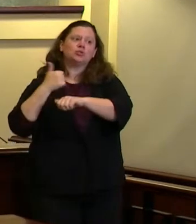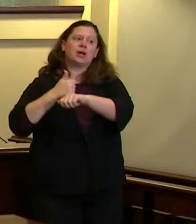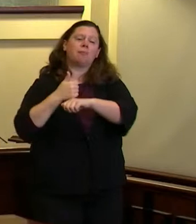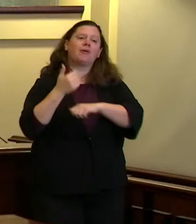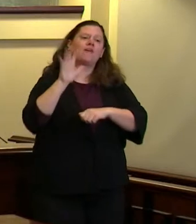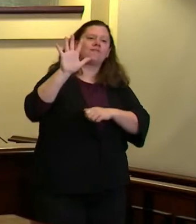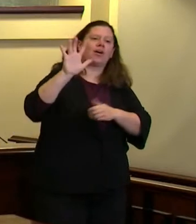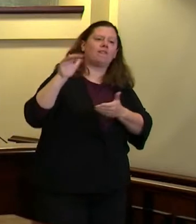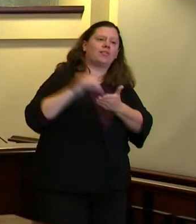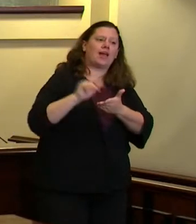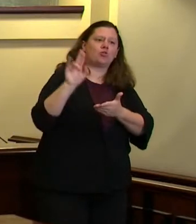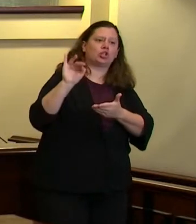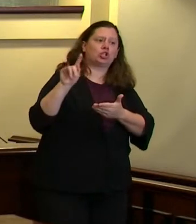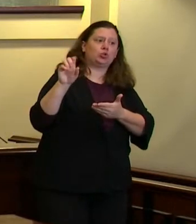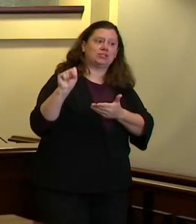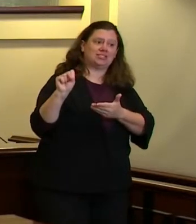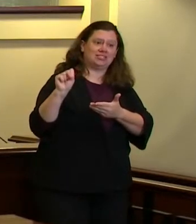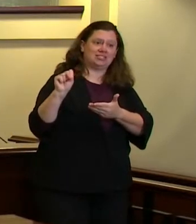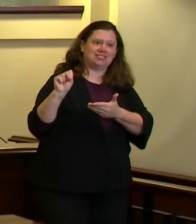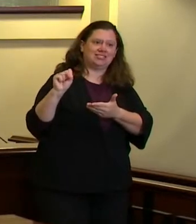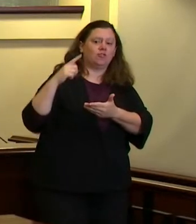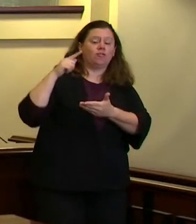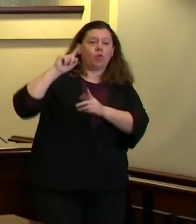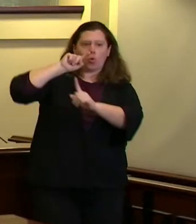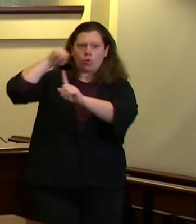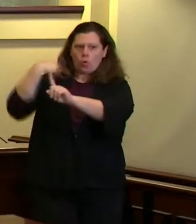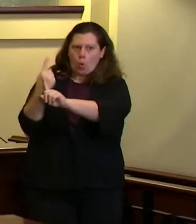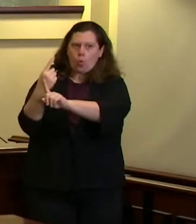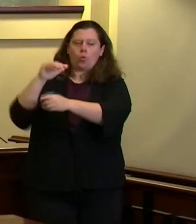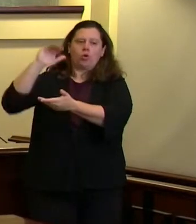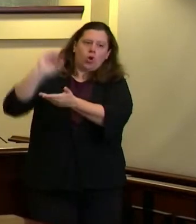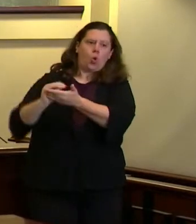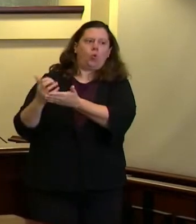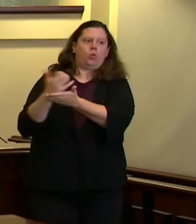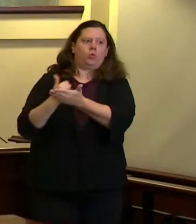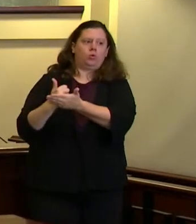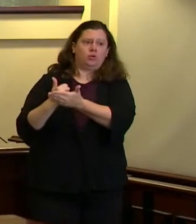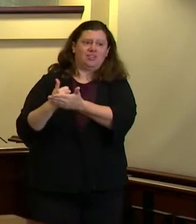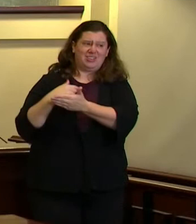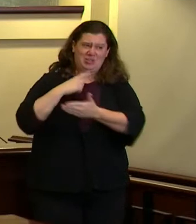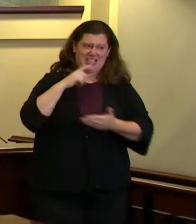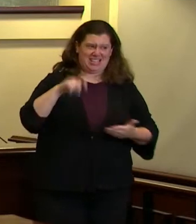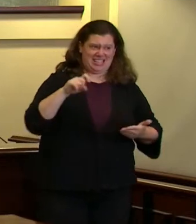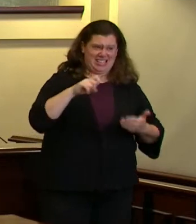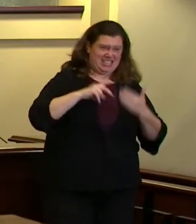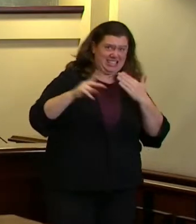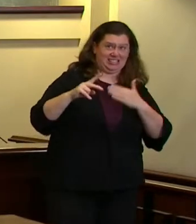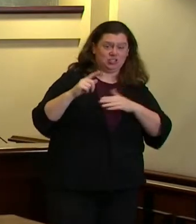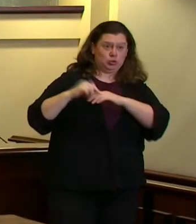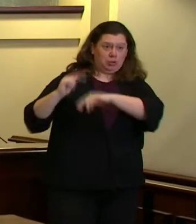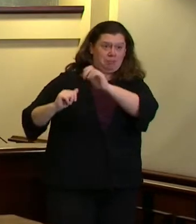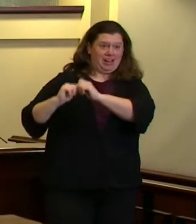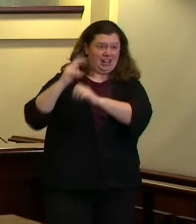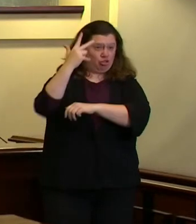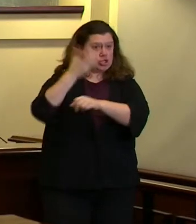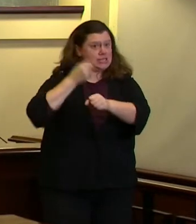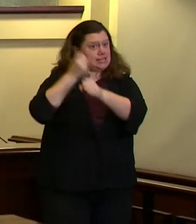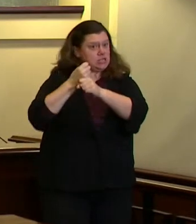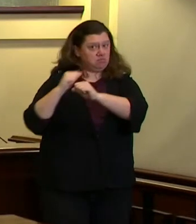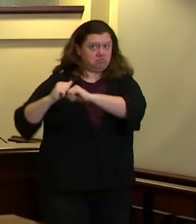in this community in three years and to get there in other words what rules